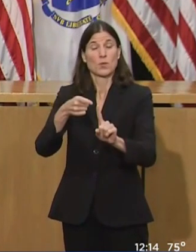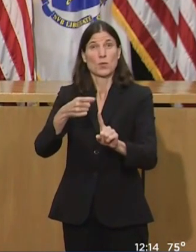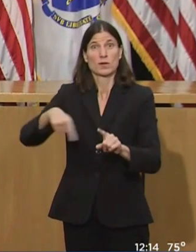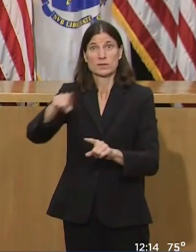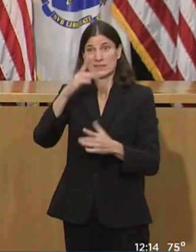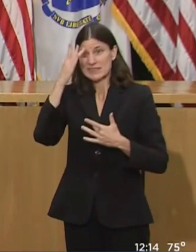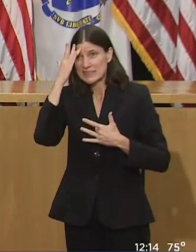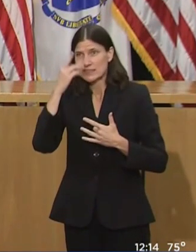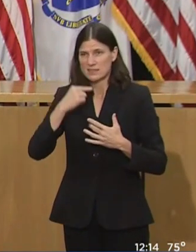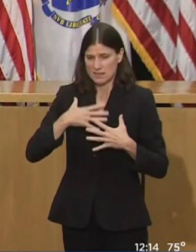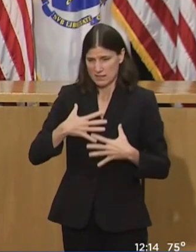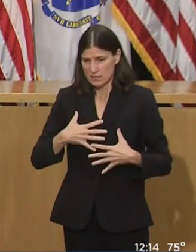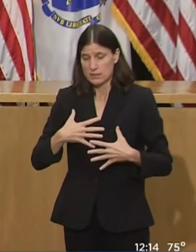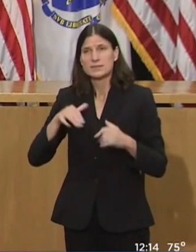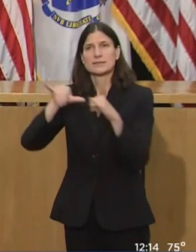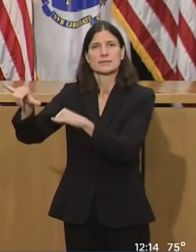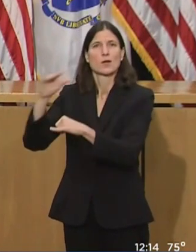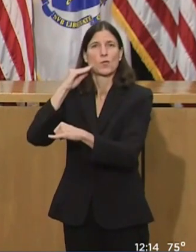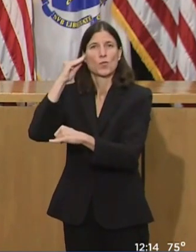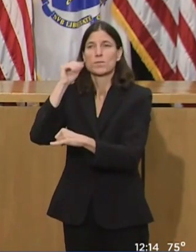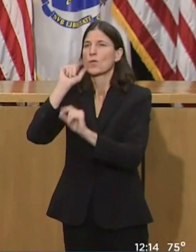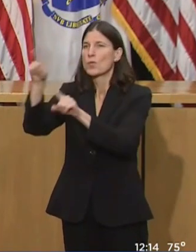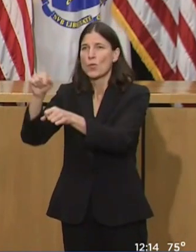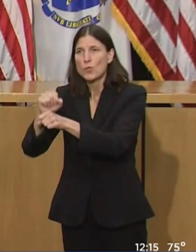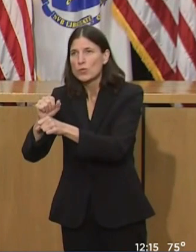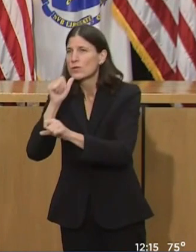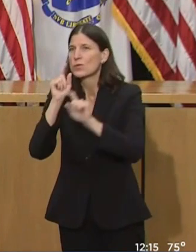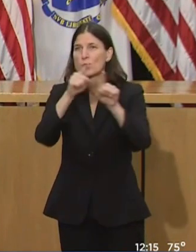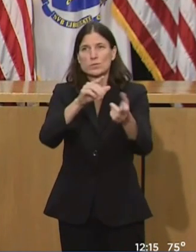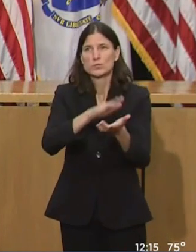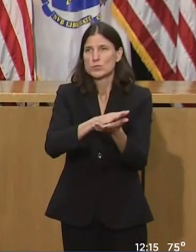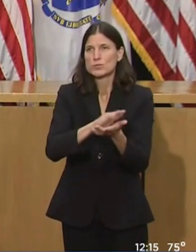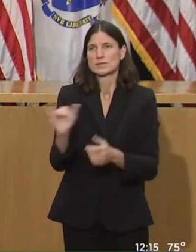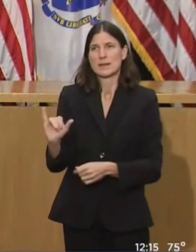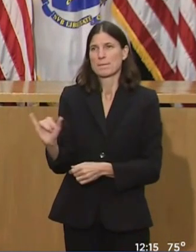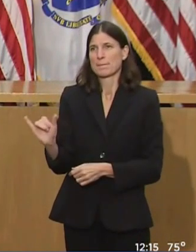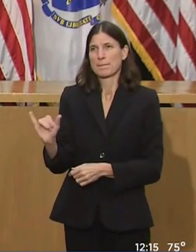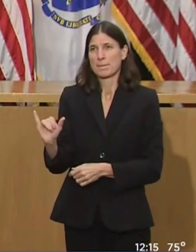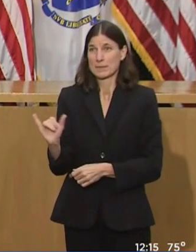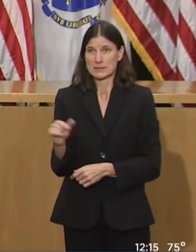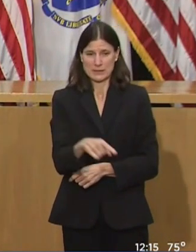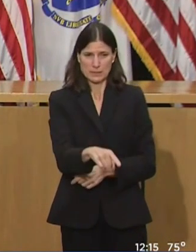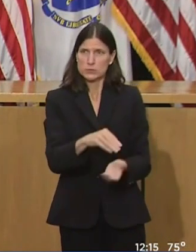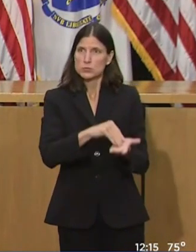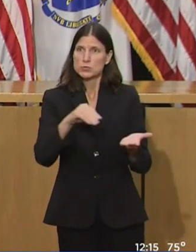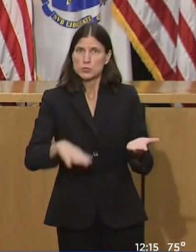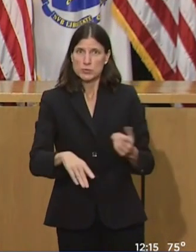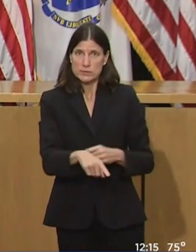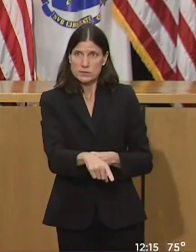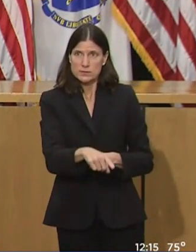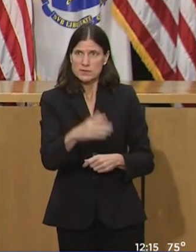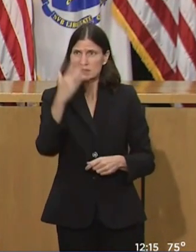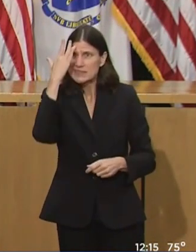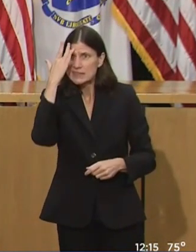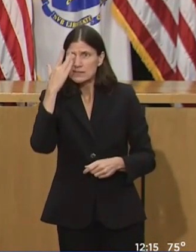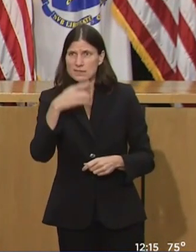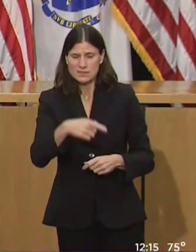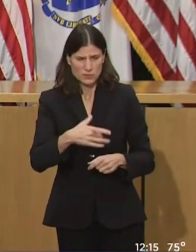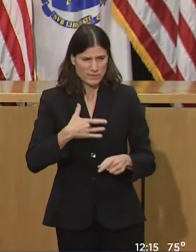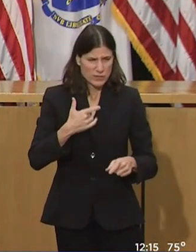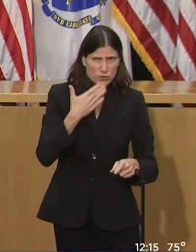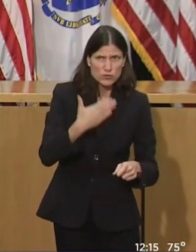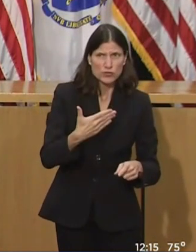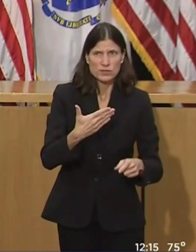-19 symptoms or are identified as close contacts through contact tracing programs should be tested by their health care